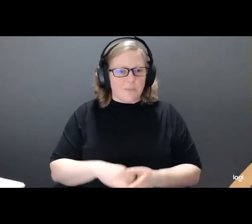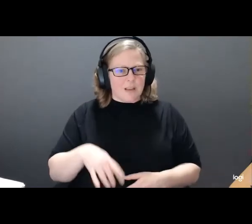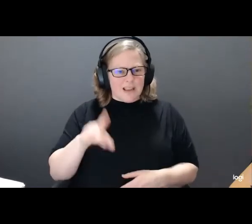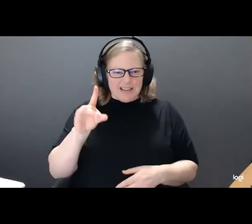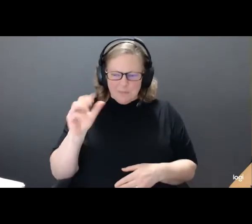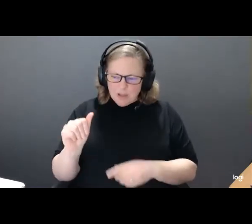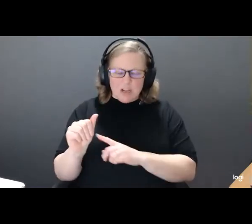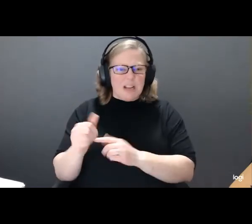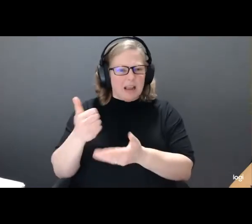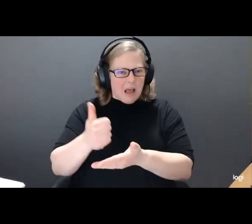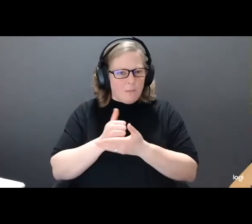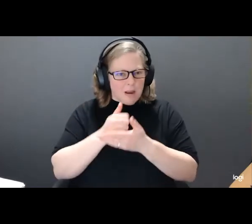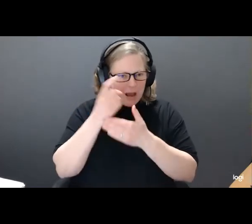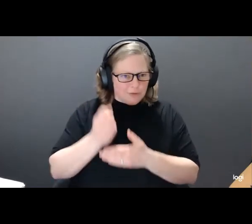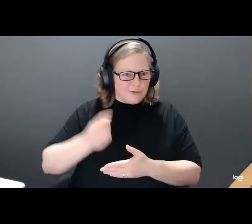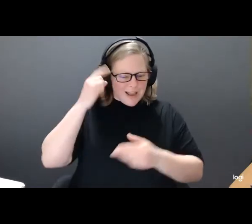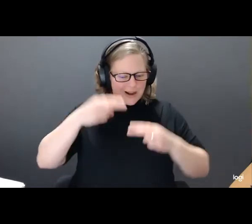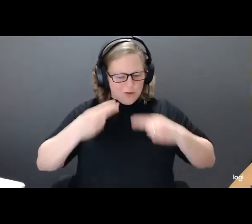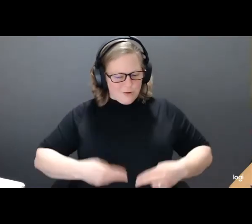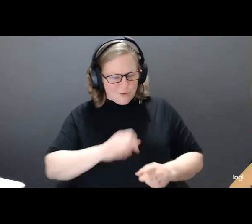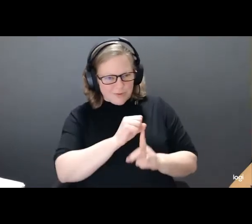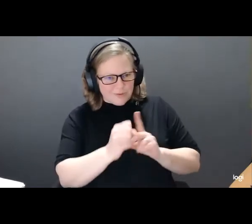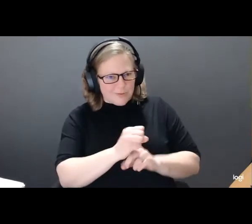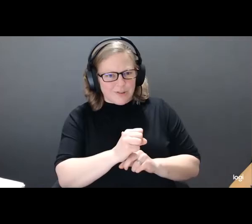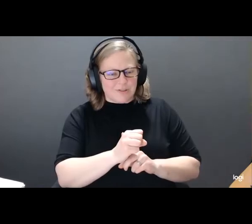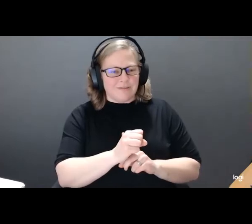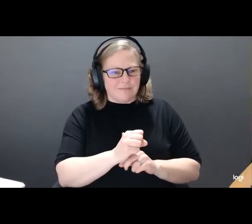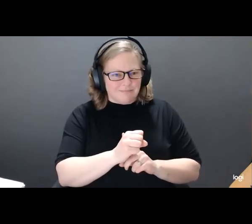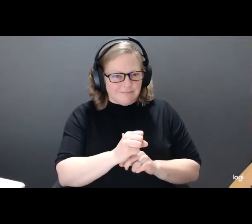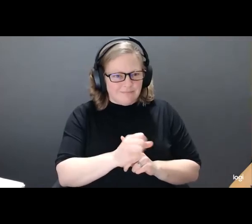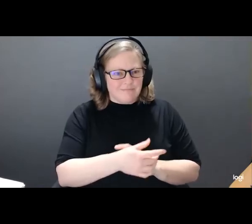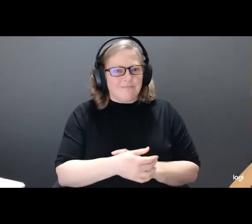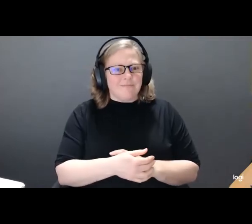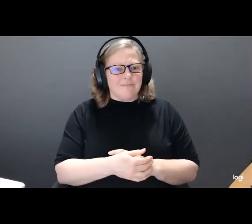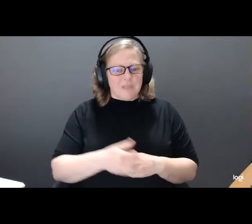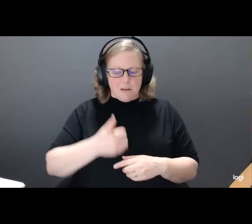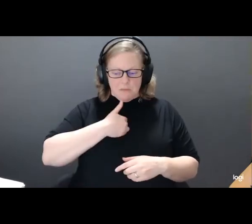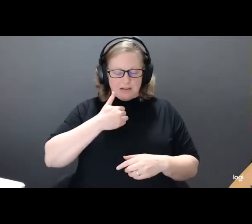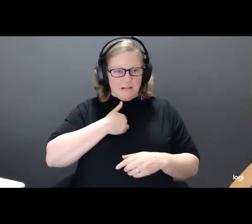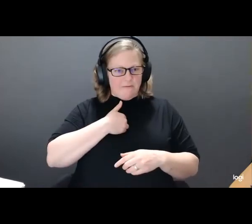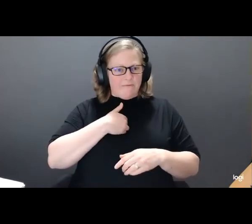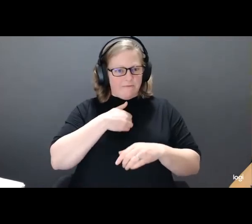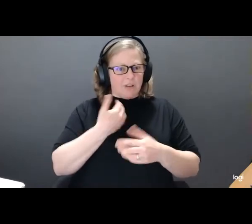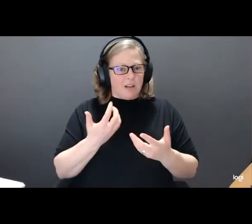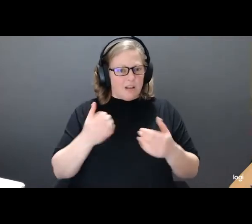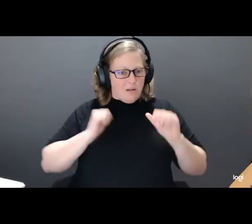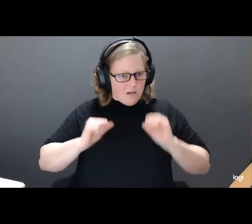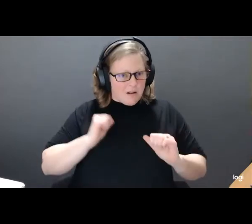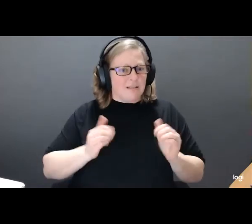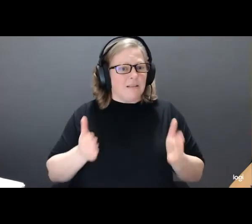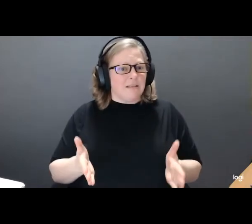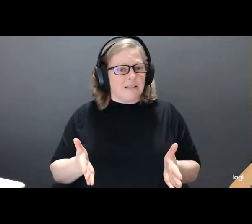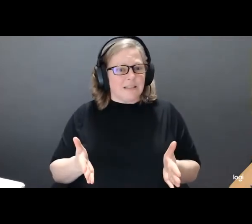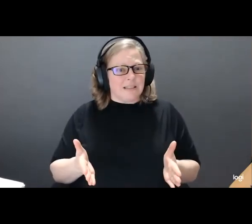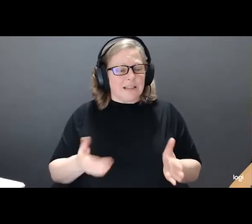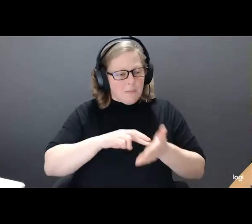the human condition that I could never have arrived at without my disability. And being an artist gives me the means to explore